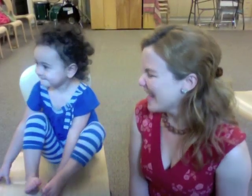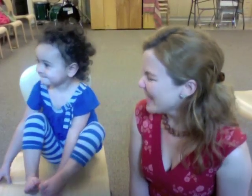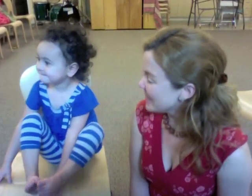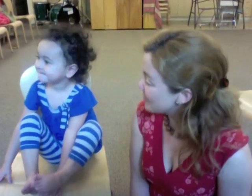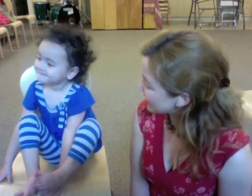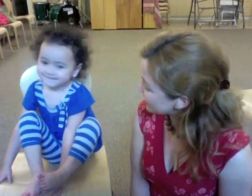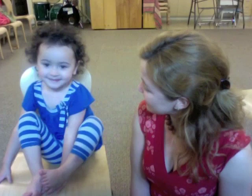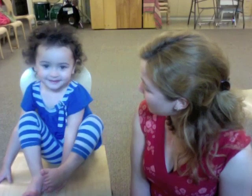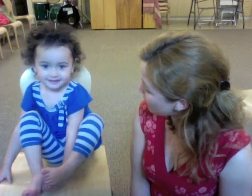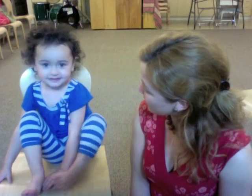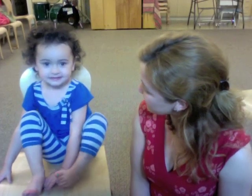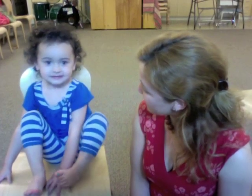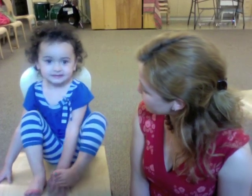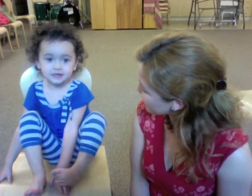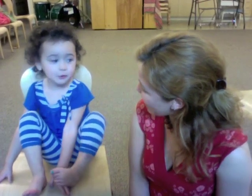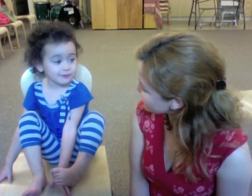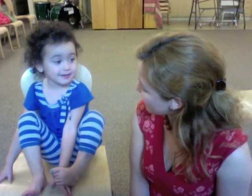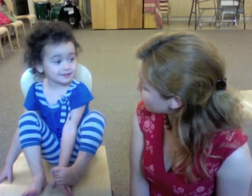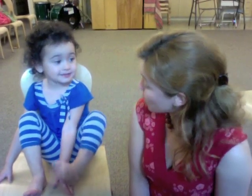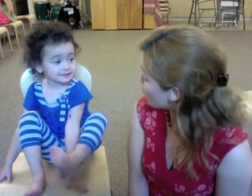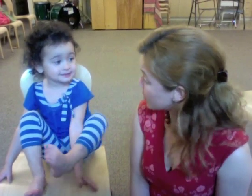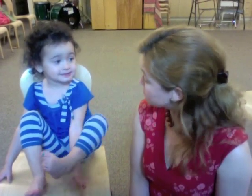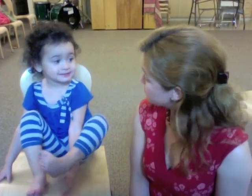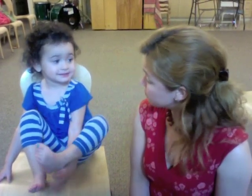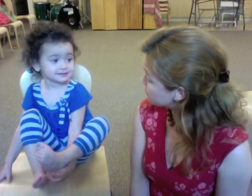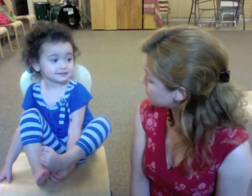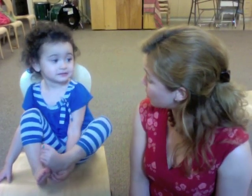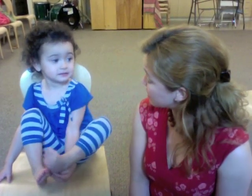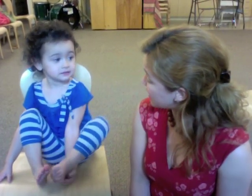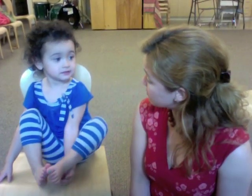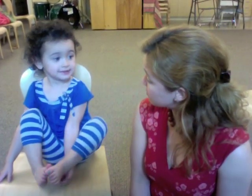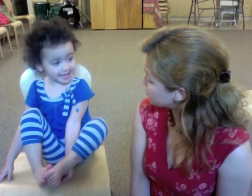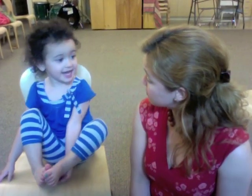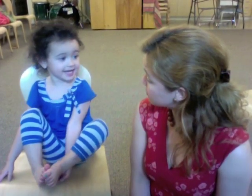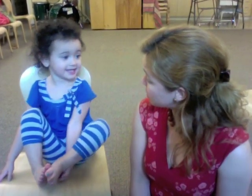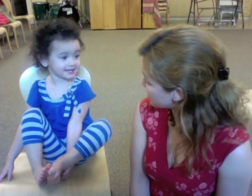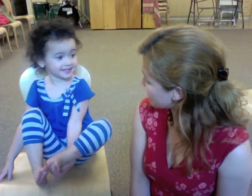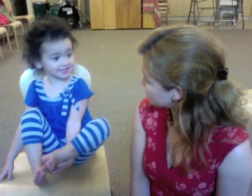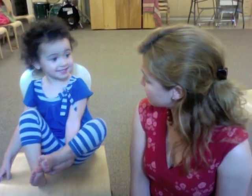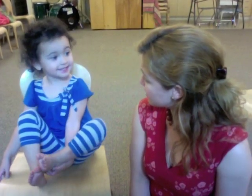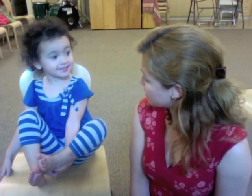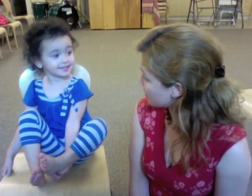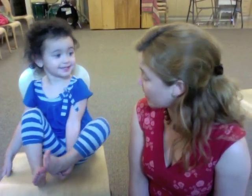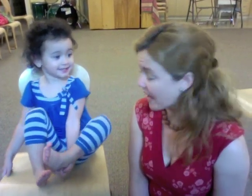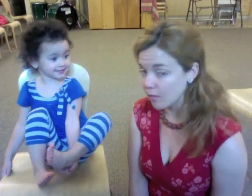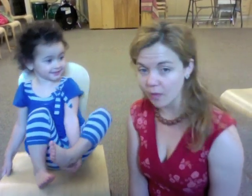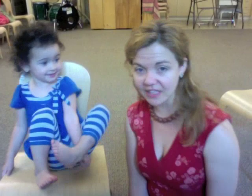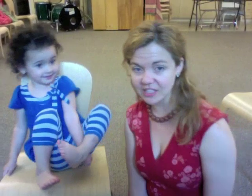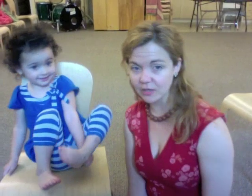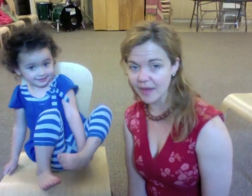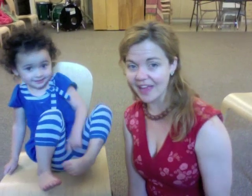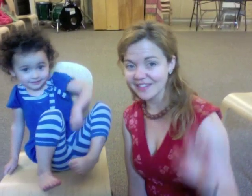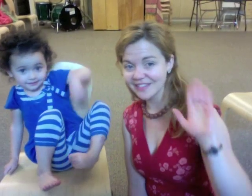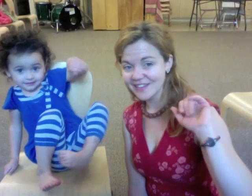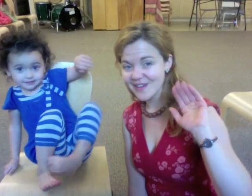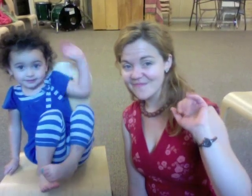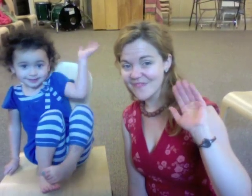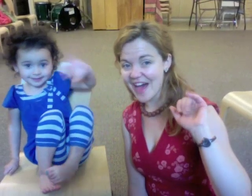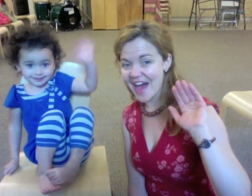You ready to tell it one more time? No. Last time. No more? You're done? Yeah. You're done? Okay. Well, let's say goodbye. Bye.